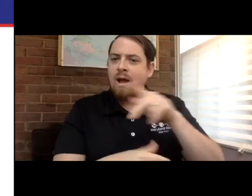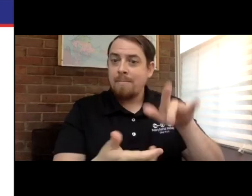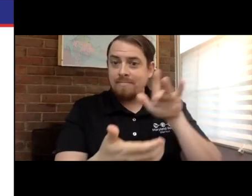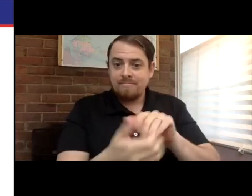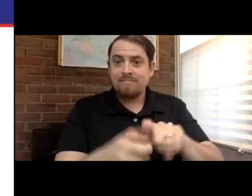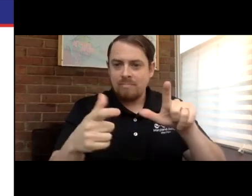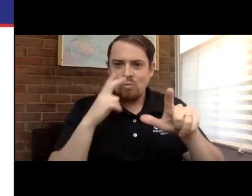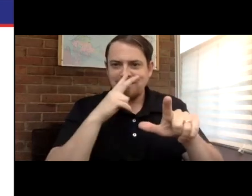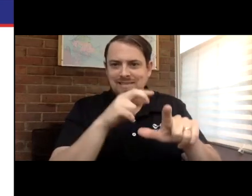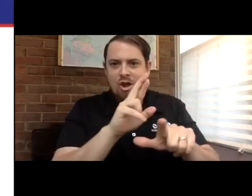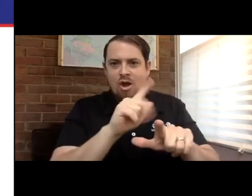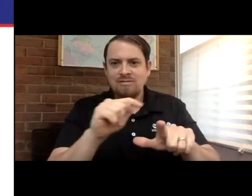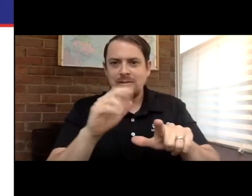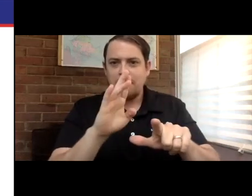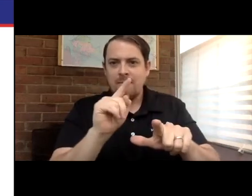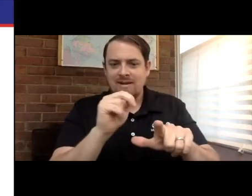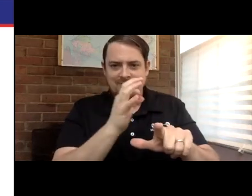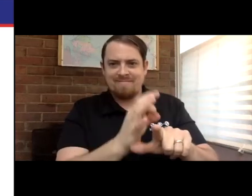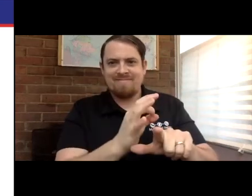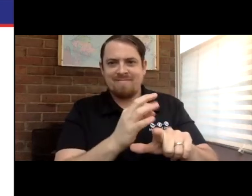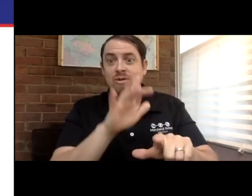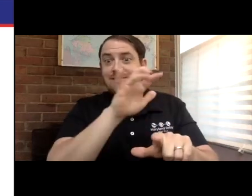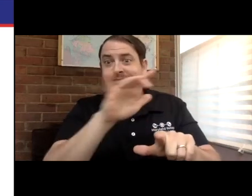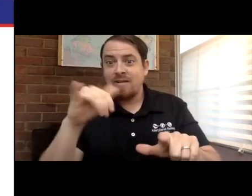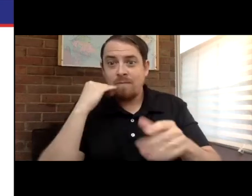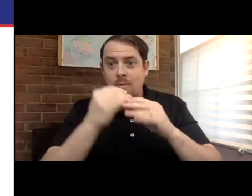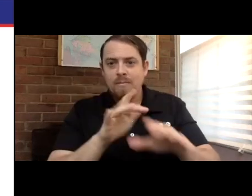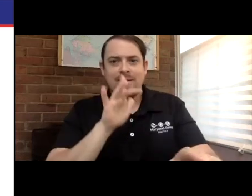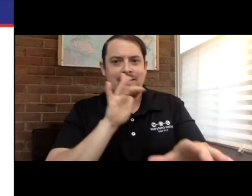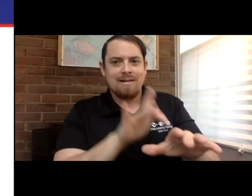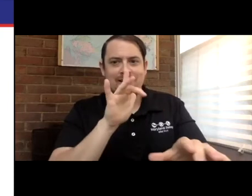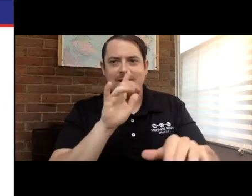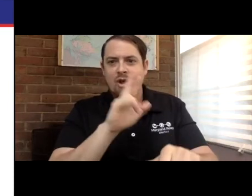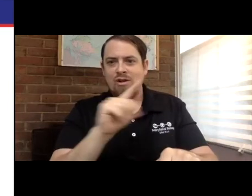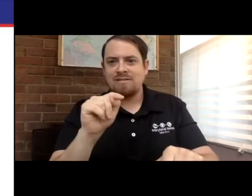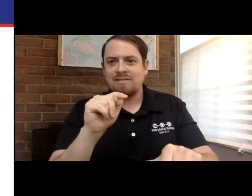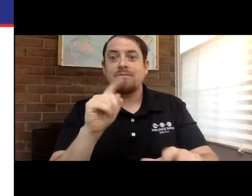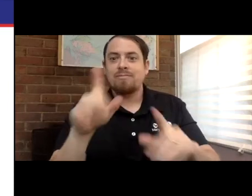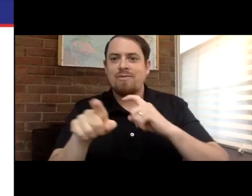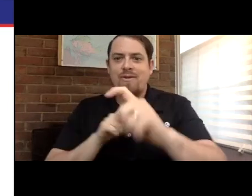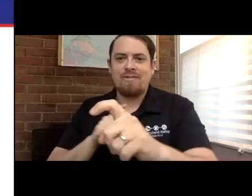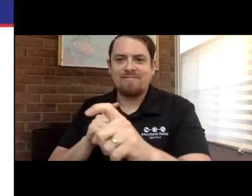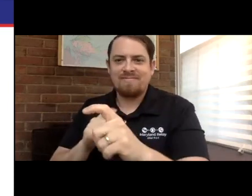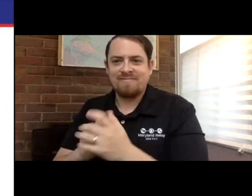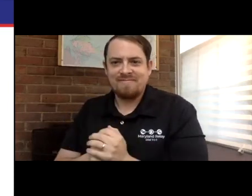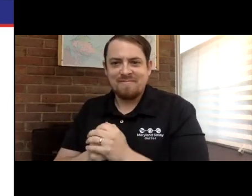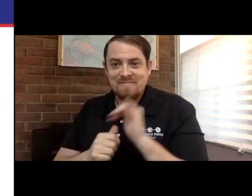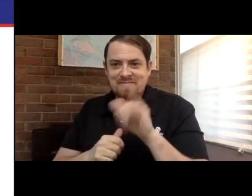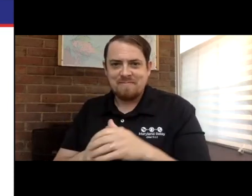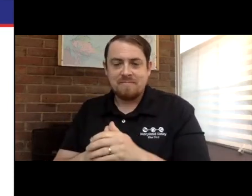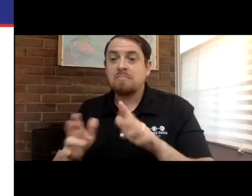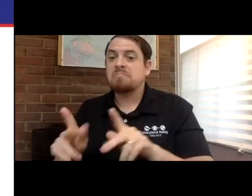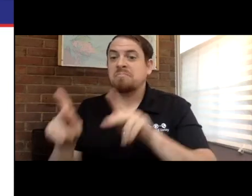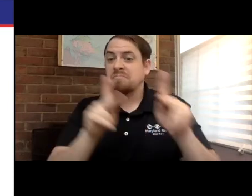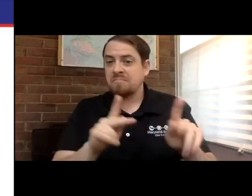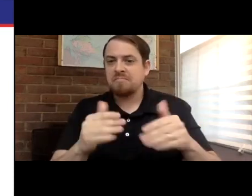Then, when you go to make a phone call, you would do that. You would go to the regular icon or app for that, and you will see an additional icon for RTT, which you would then click on